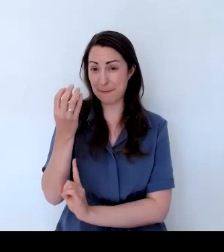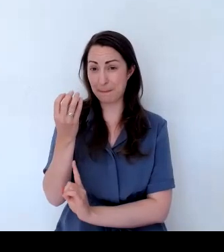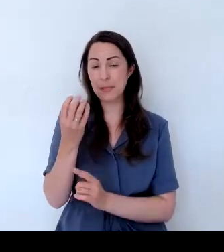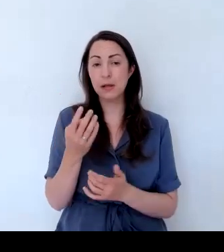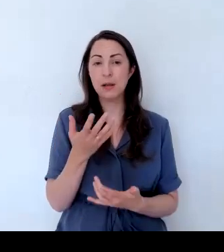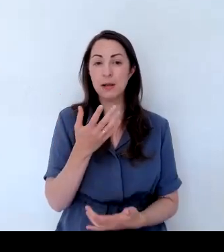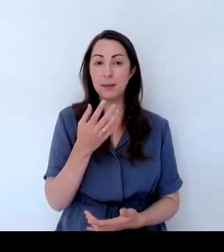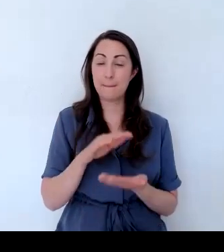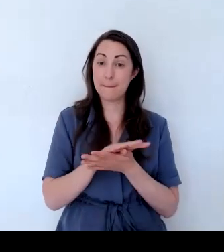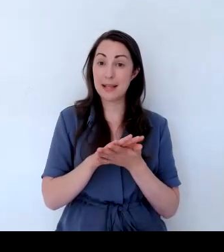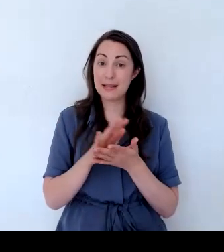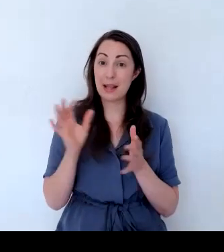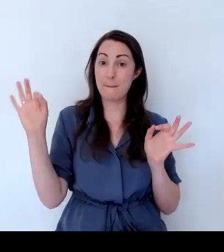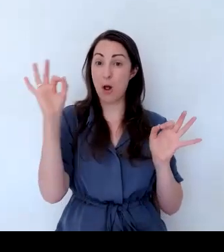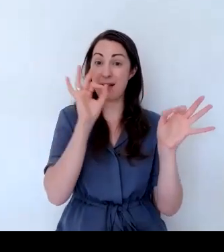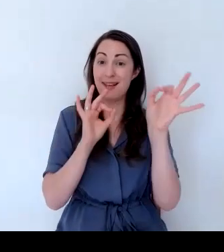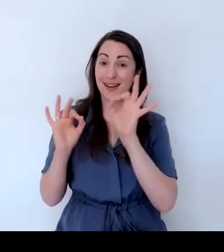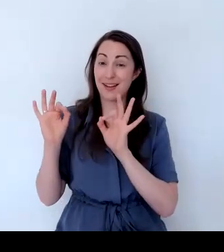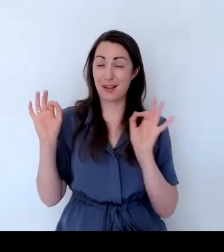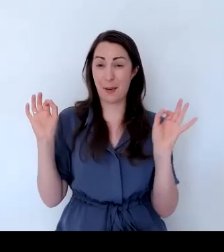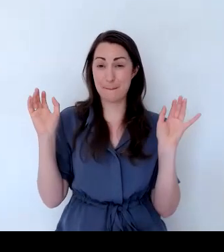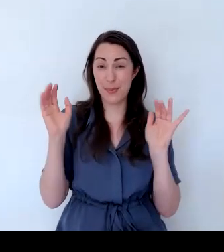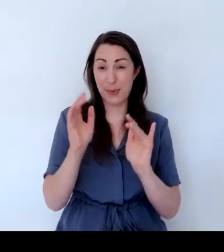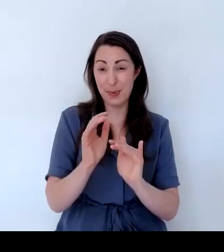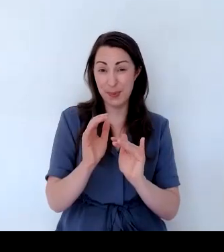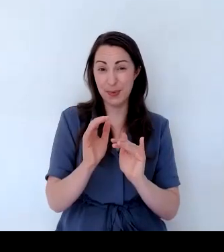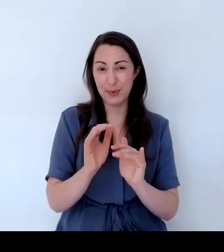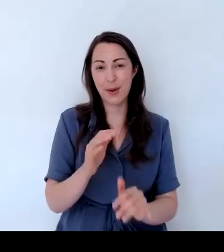This will make a nice big clump of chives.